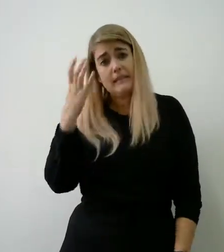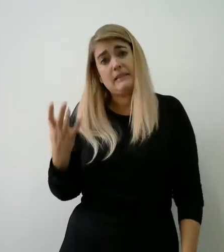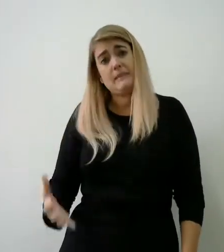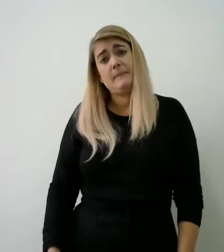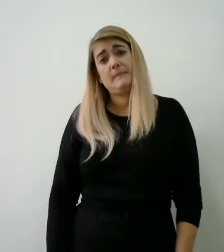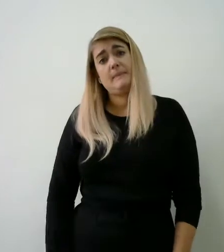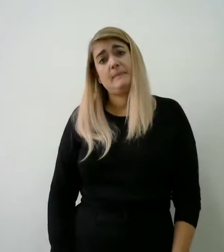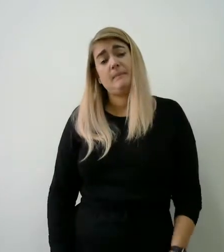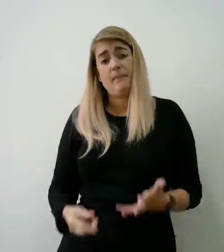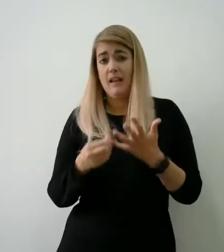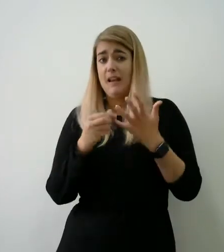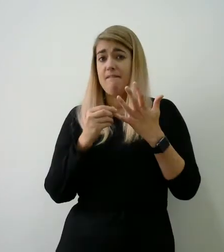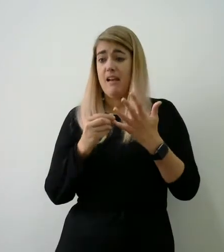Bed 15.